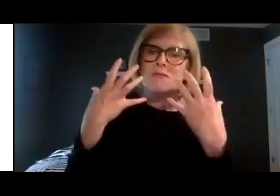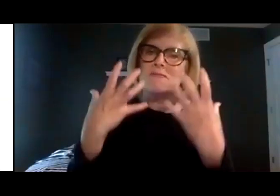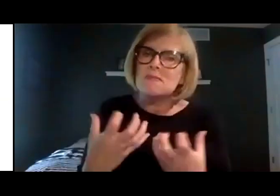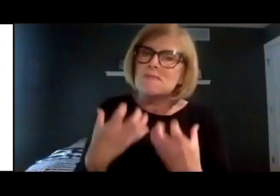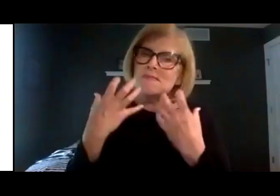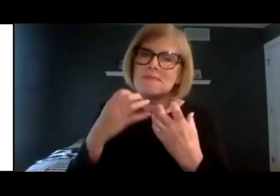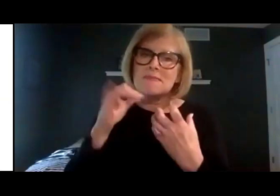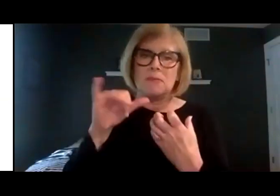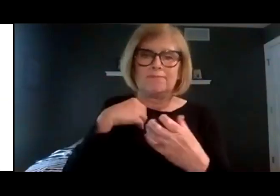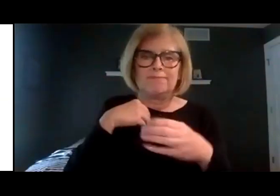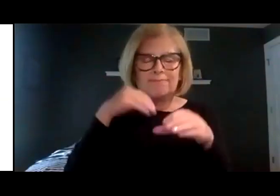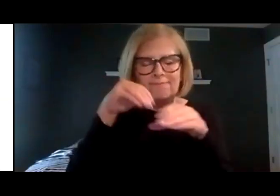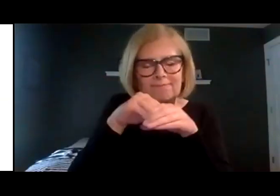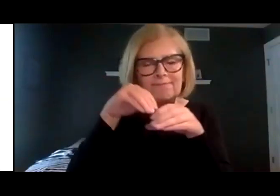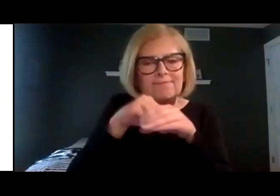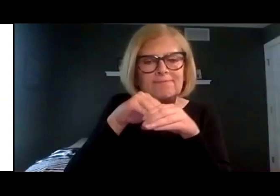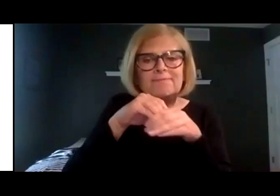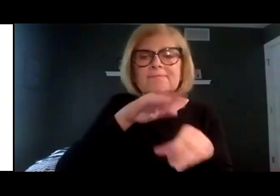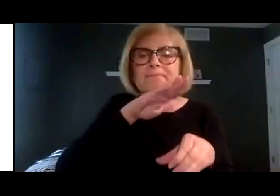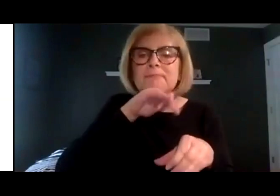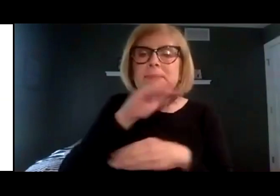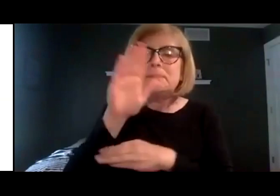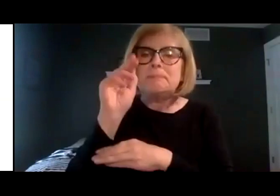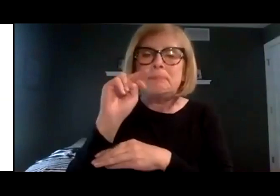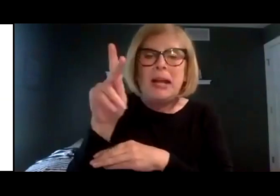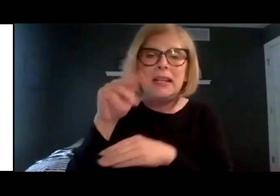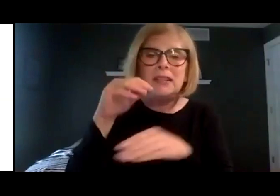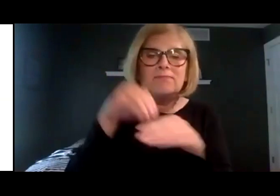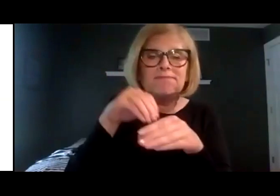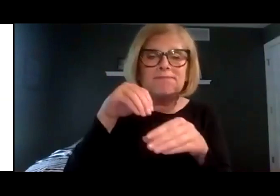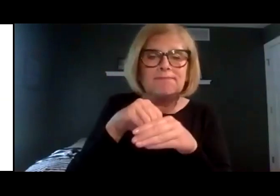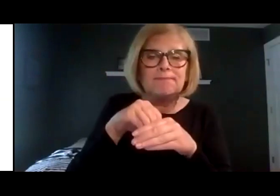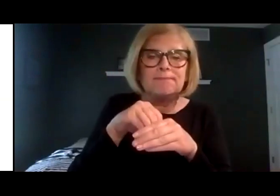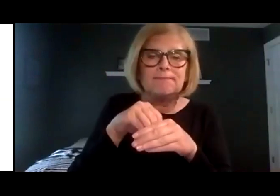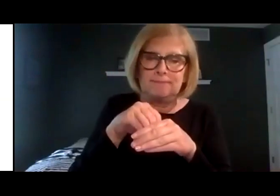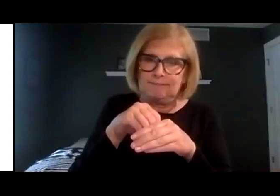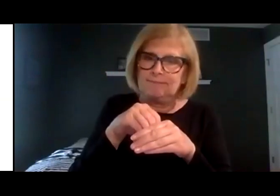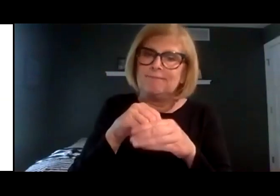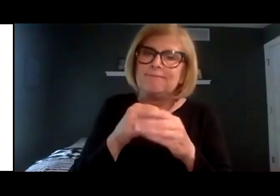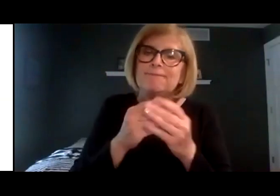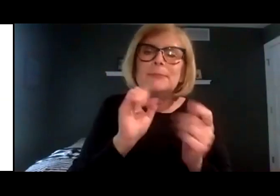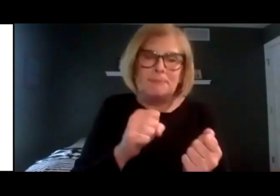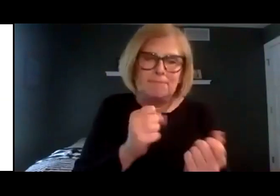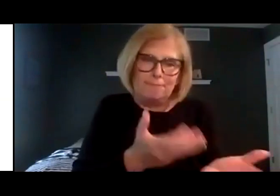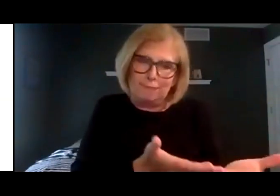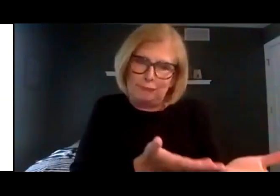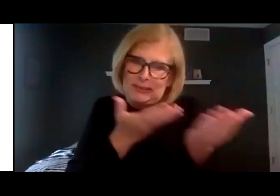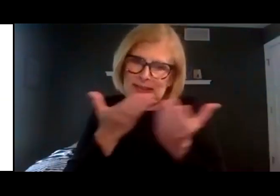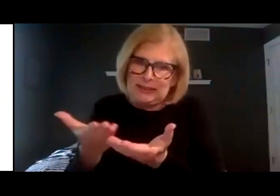I've saved in my piggy bank. And my mother said, I could bring you home.